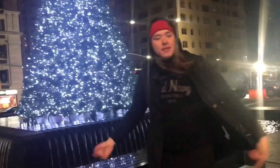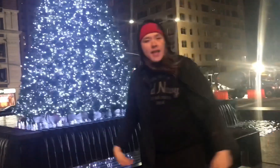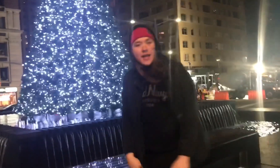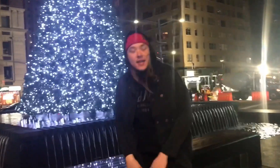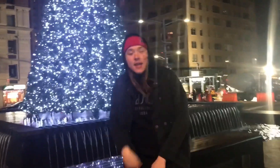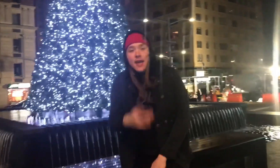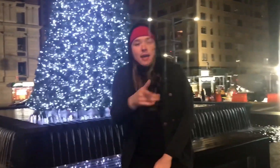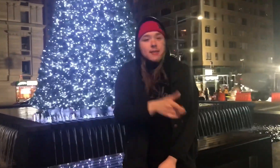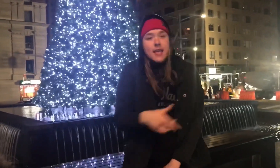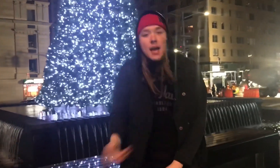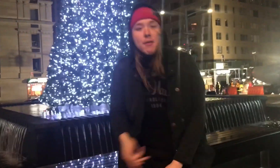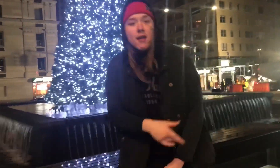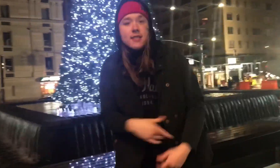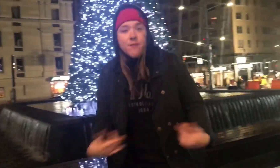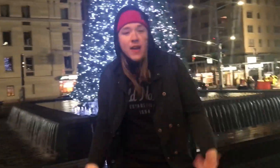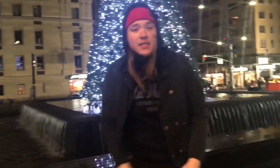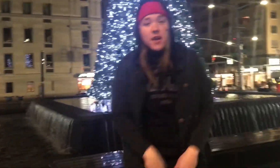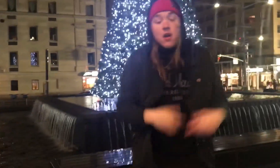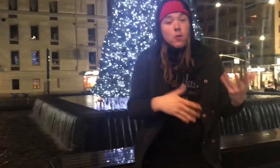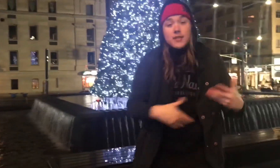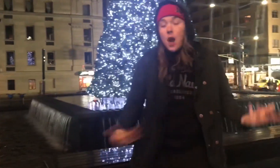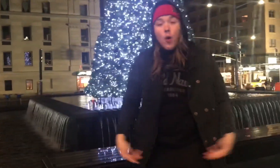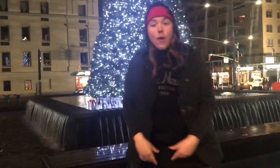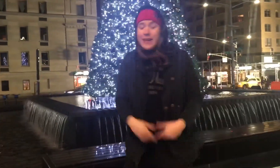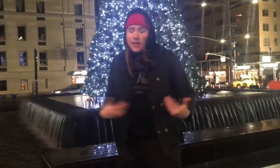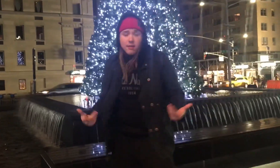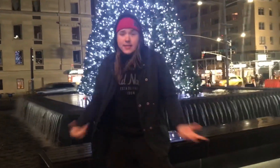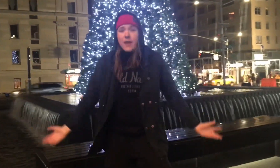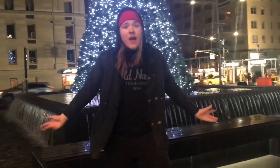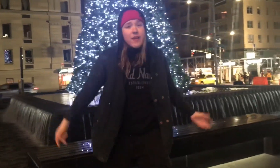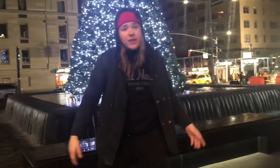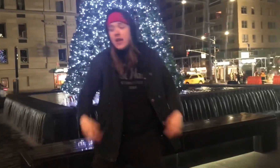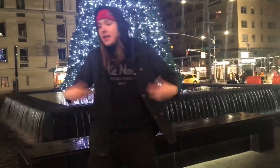hot like Cajun, trying to find my way out to salvation. Yes, yes.